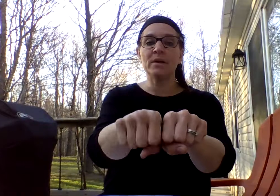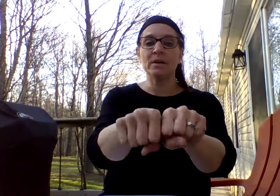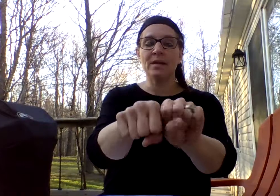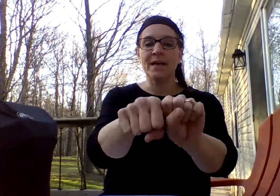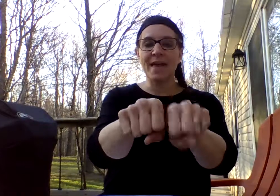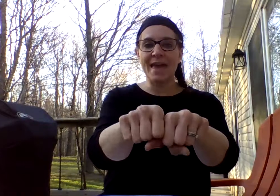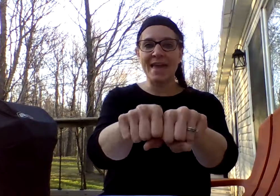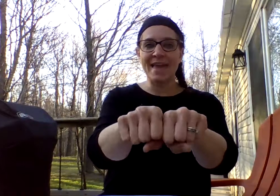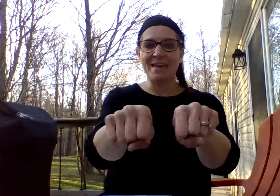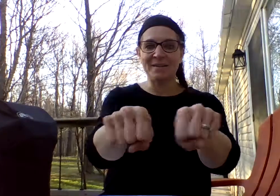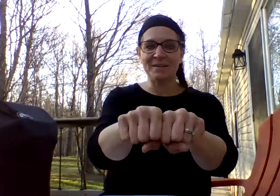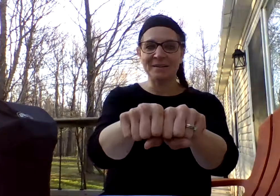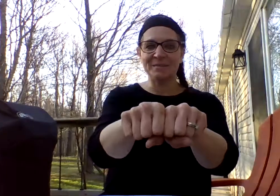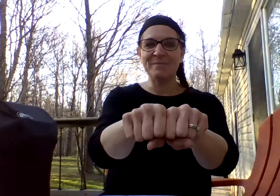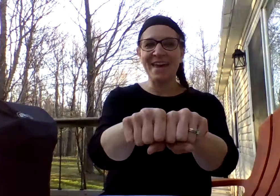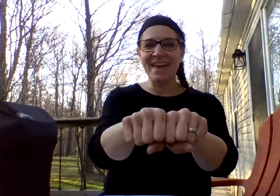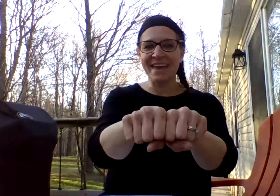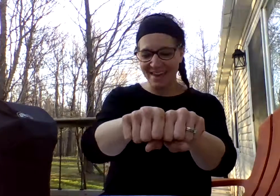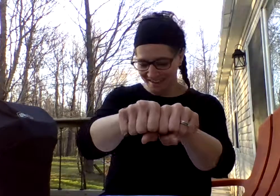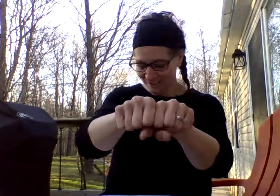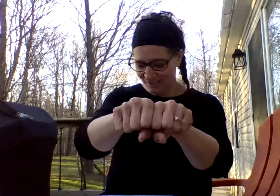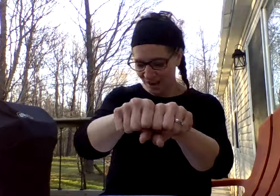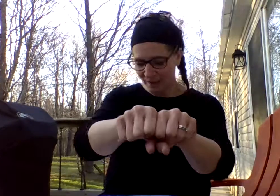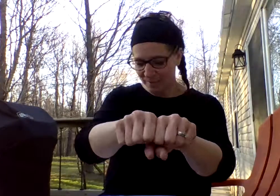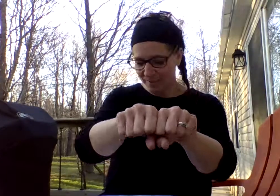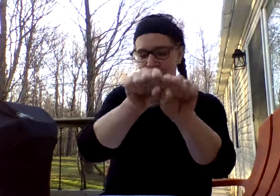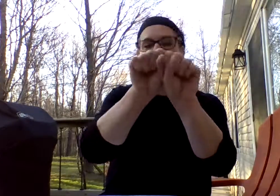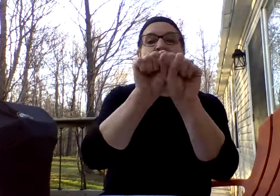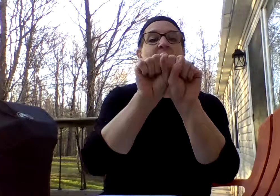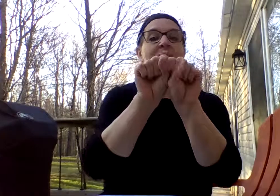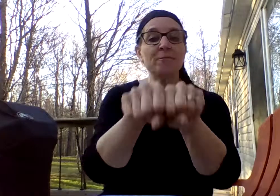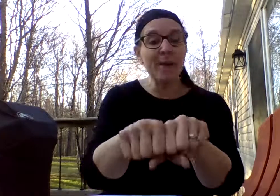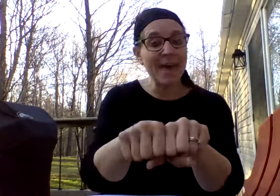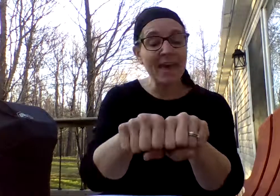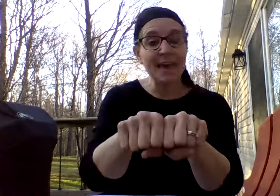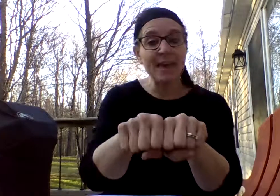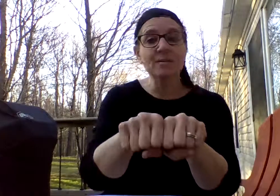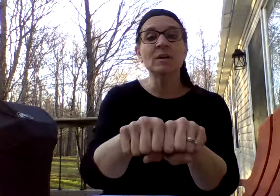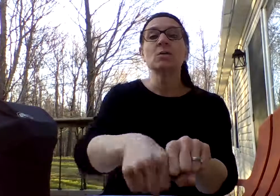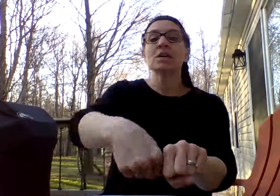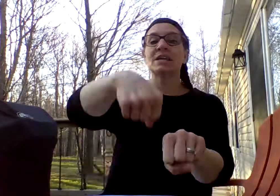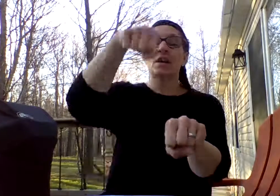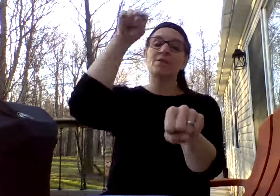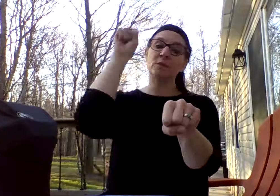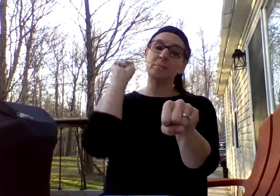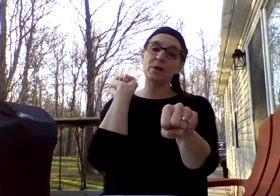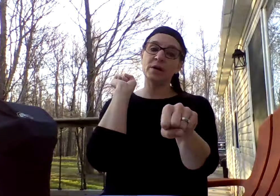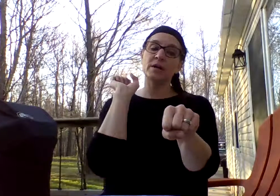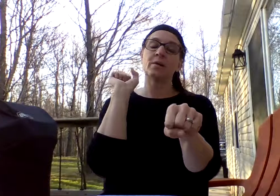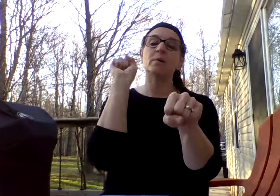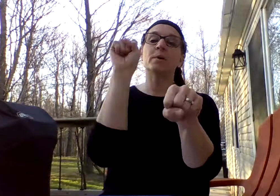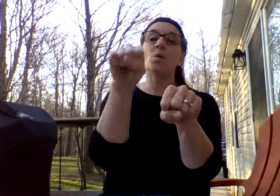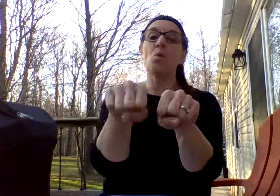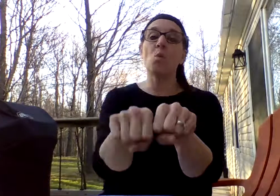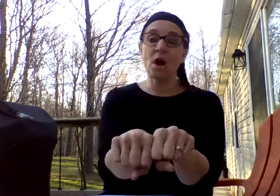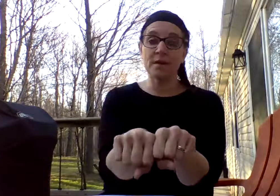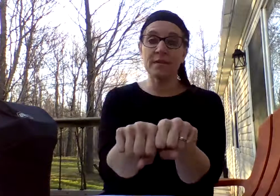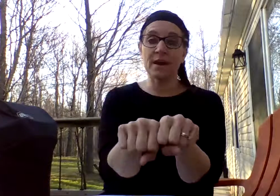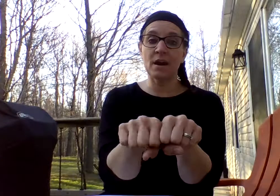-A. Pay. Good job. So now we have pay. We're going to take off the P and we're going to put a W there.